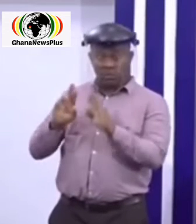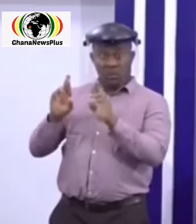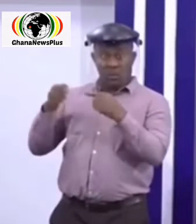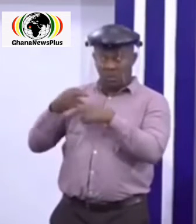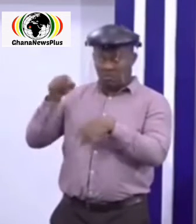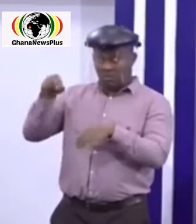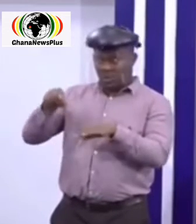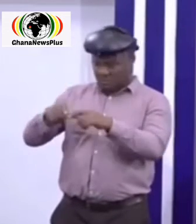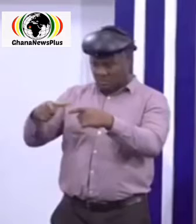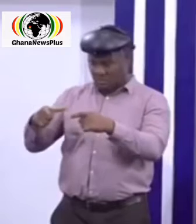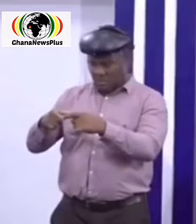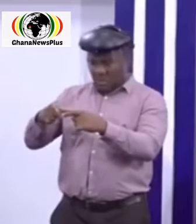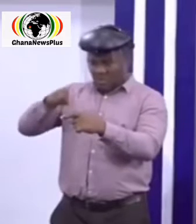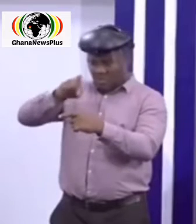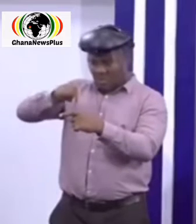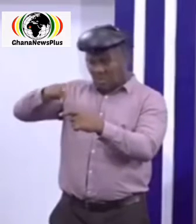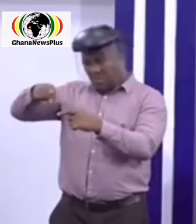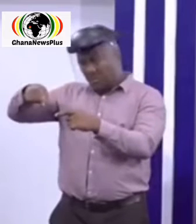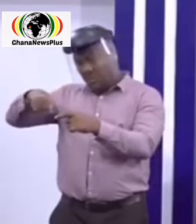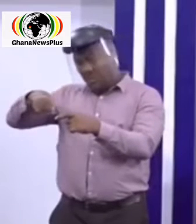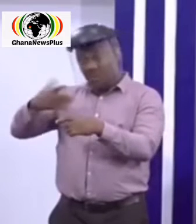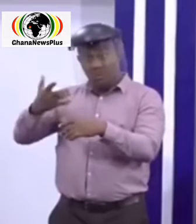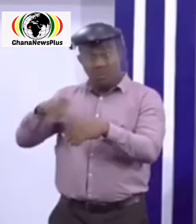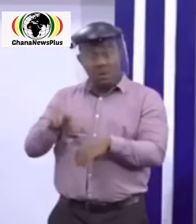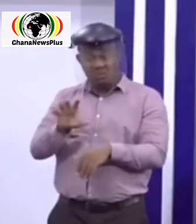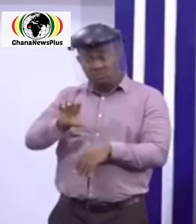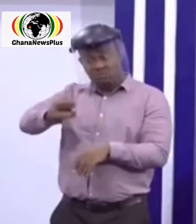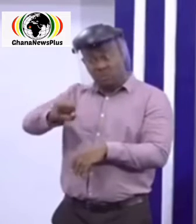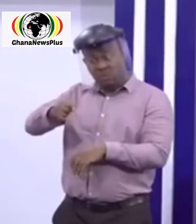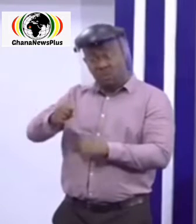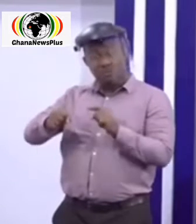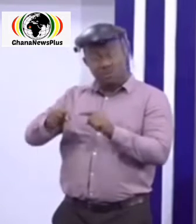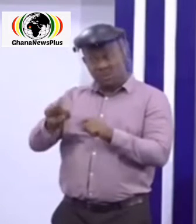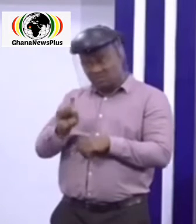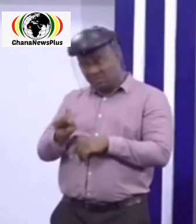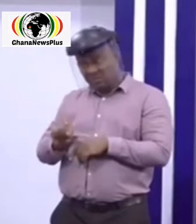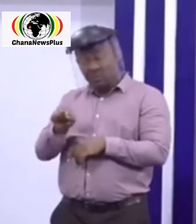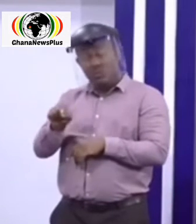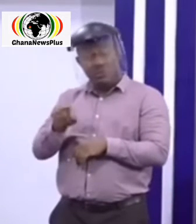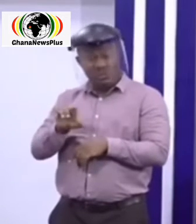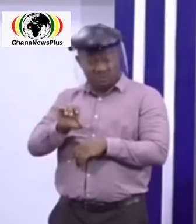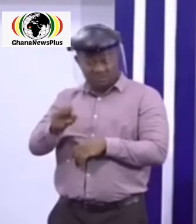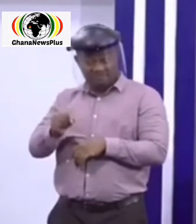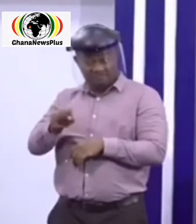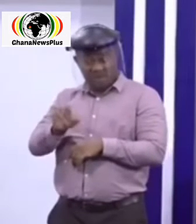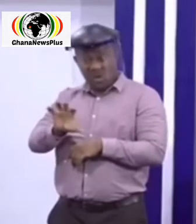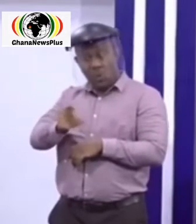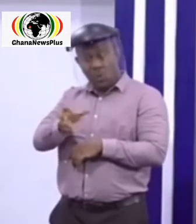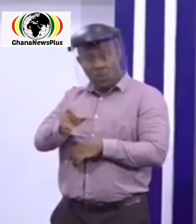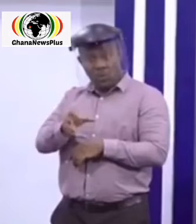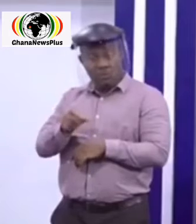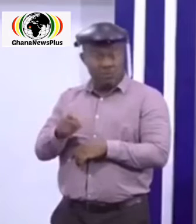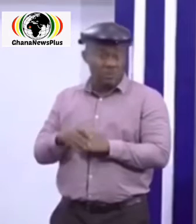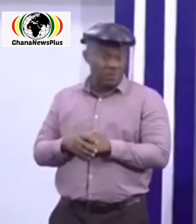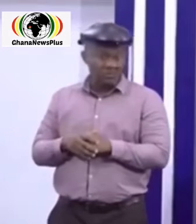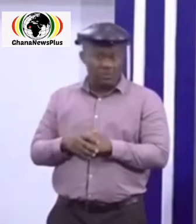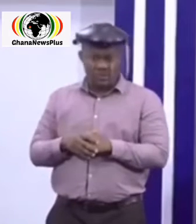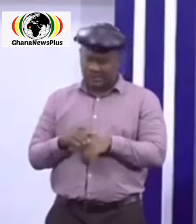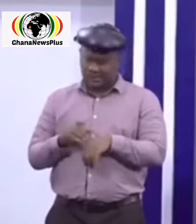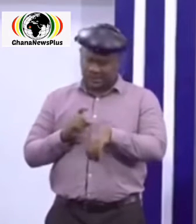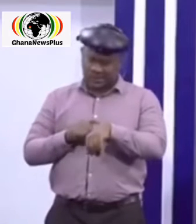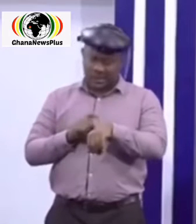frequently touch surfaces such as door knobs or handles preferably every one to two hours